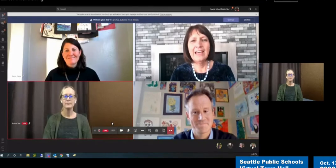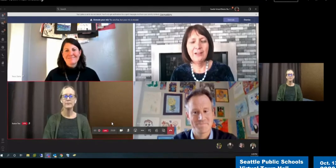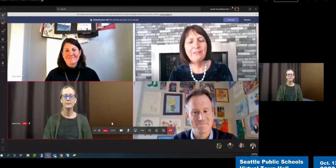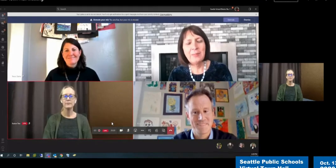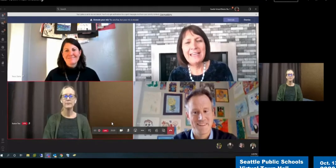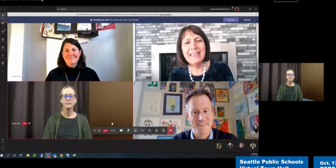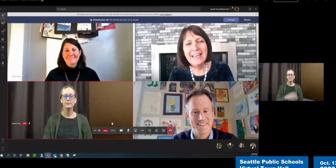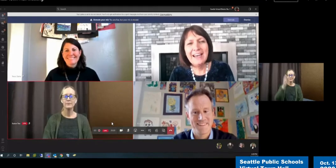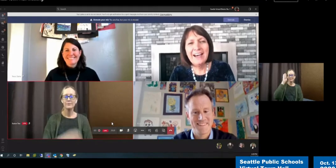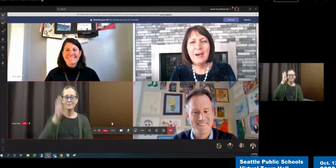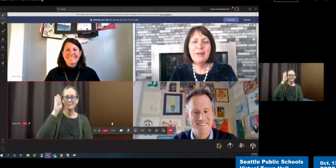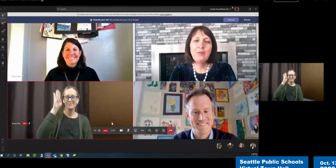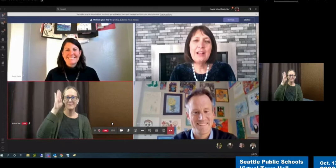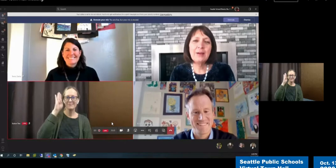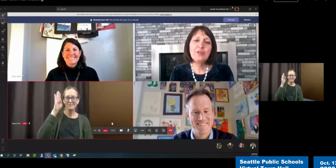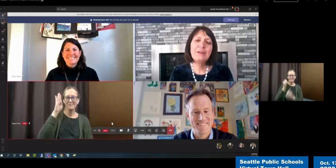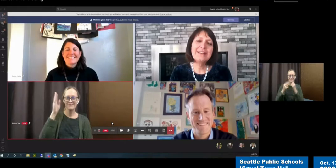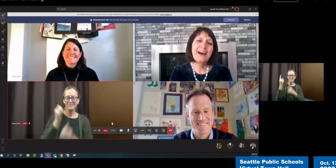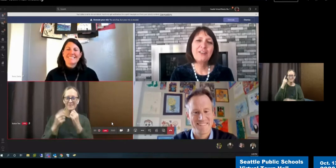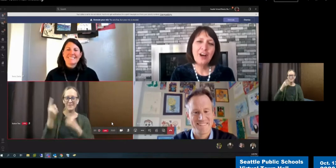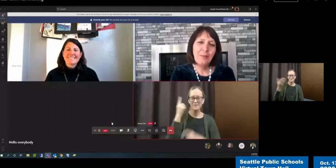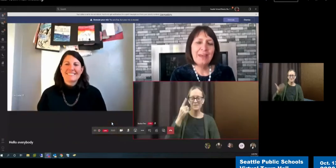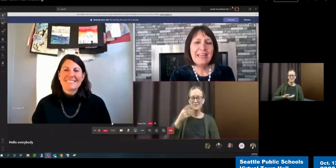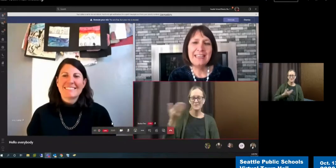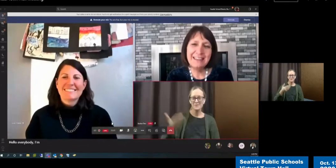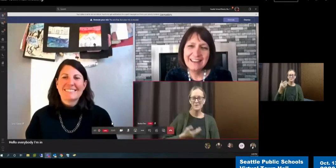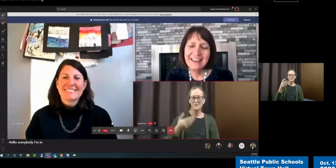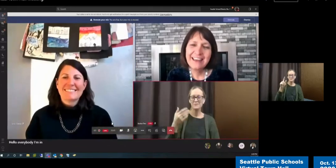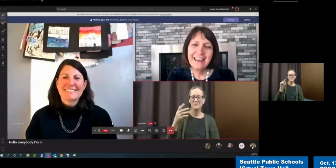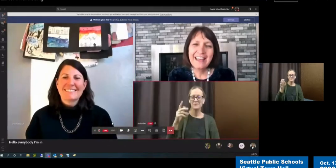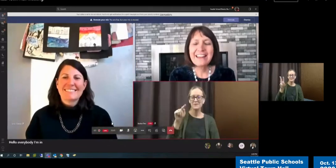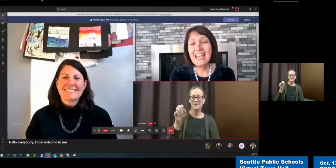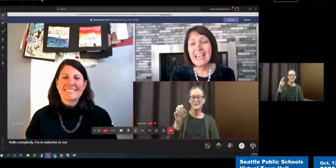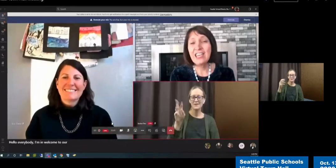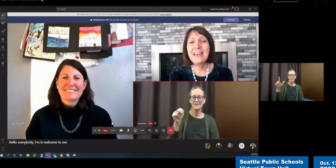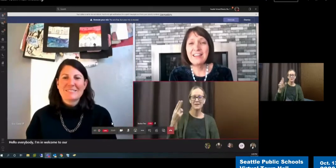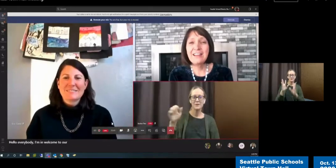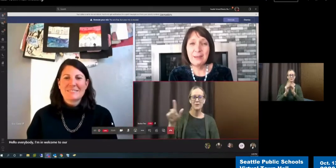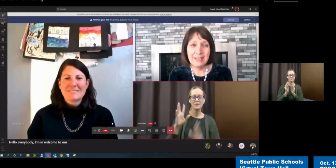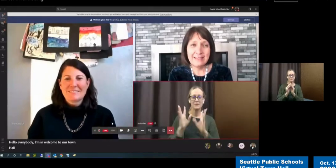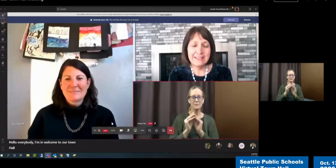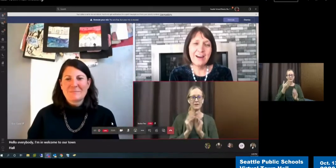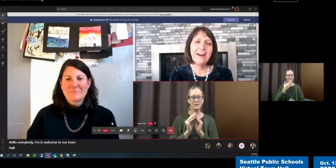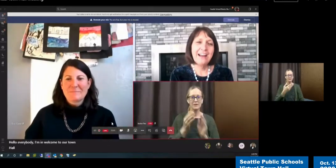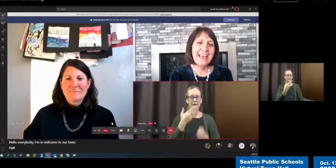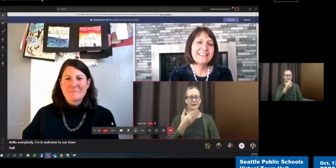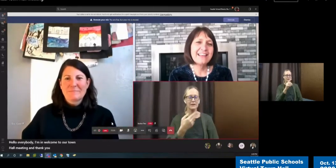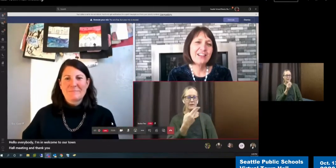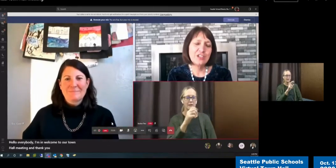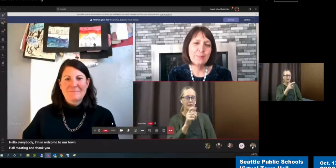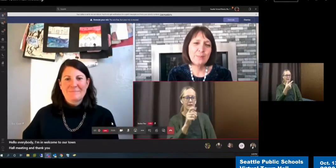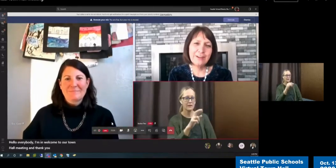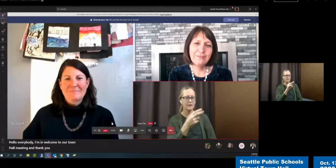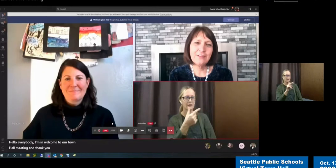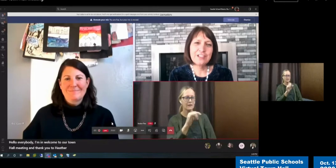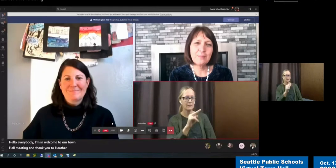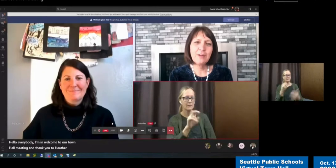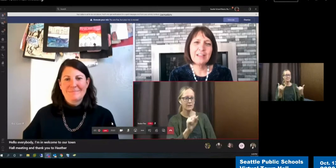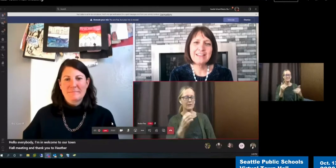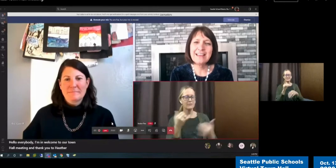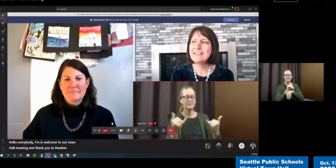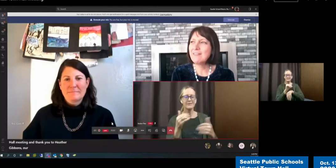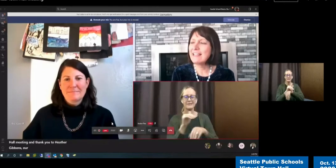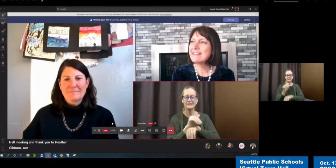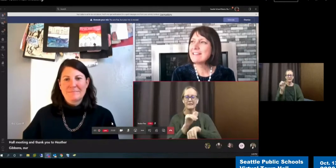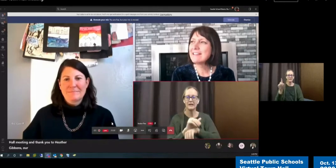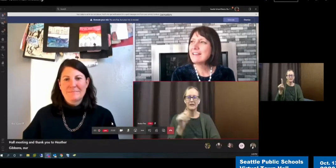Hello, everybody, and welcome to our Town Hall meeting. And thank you to Heather Gibbons, our ASL interpreter, for supporting